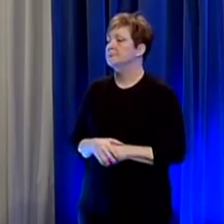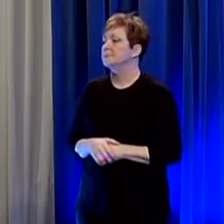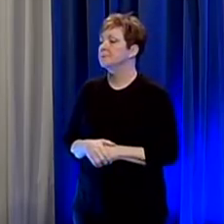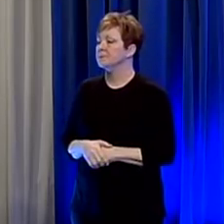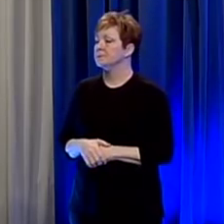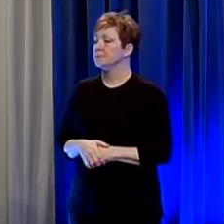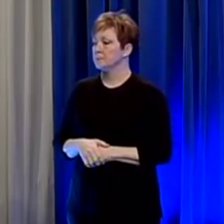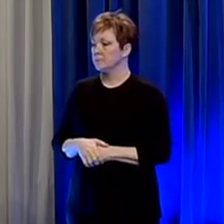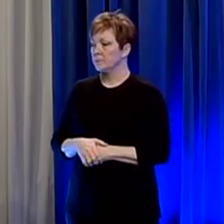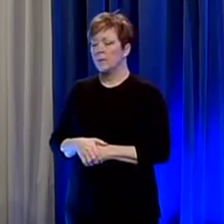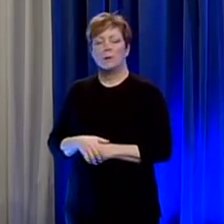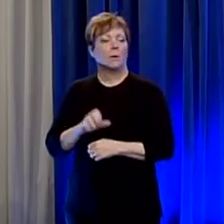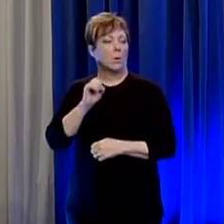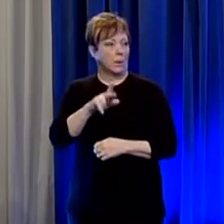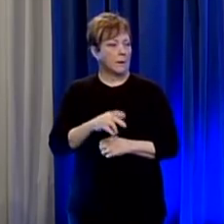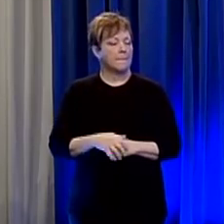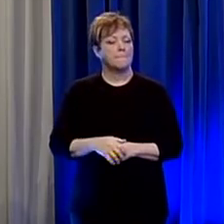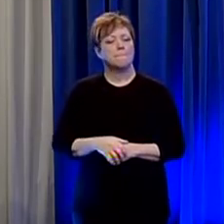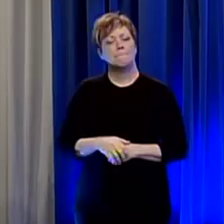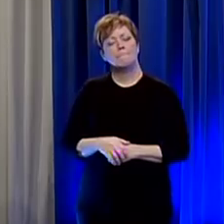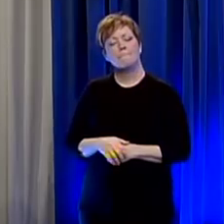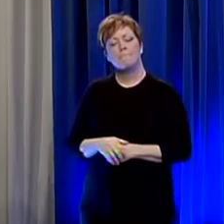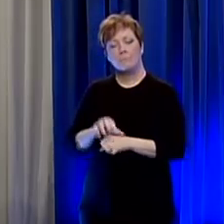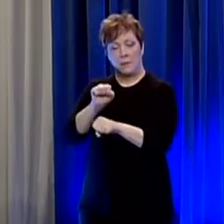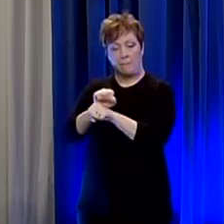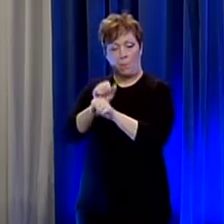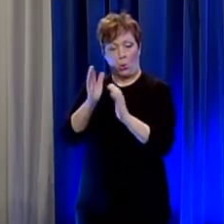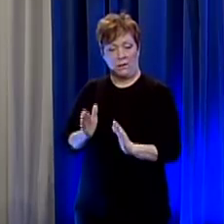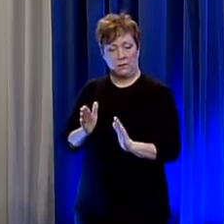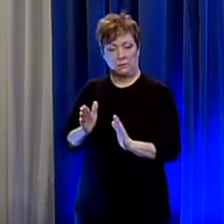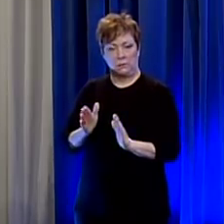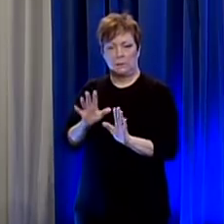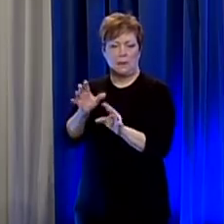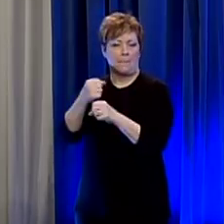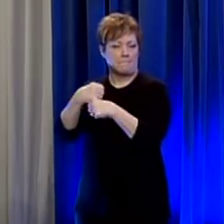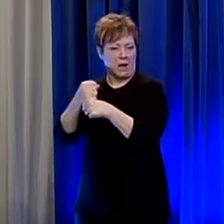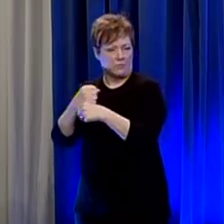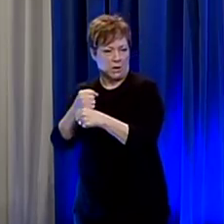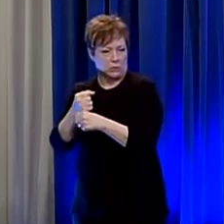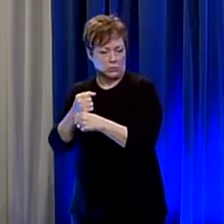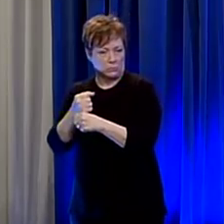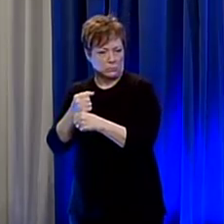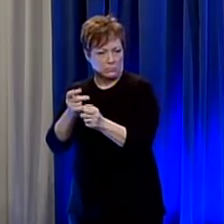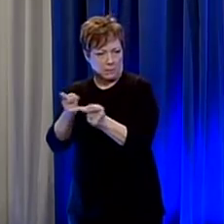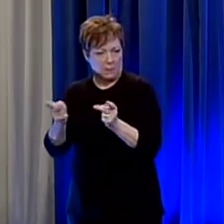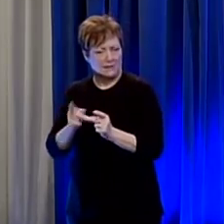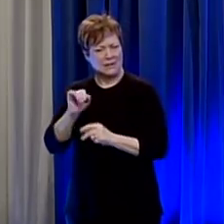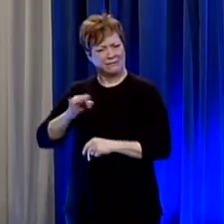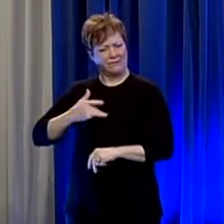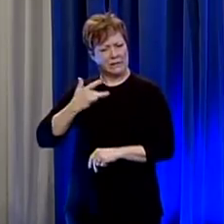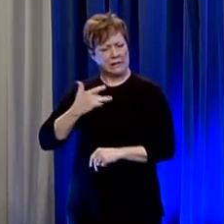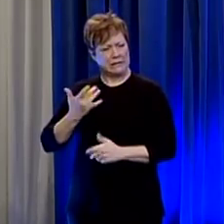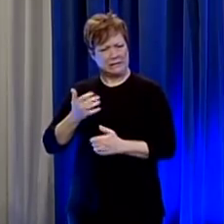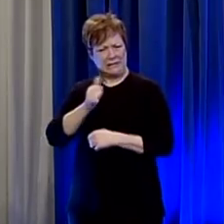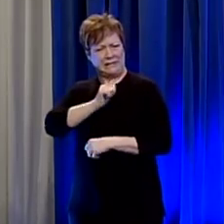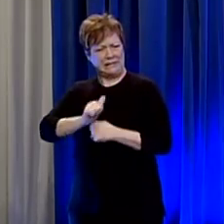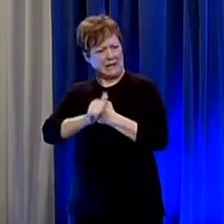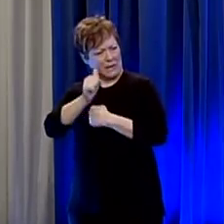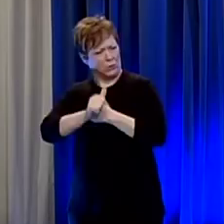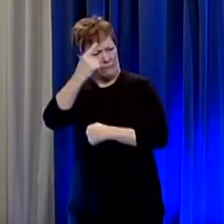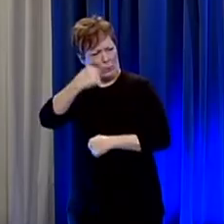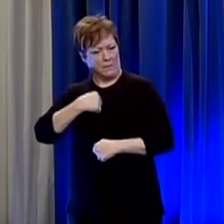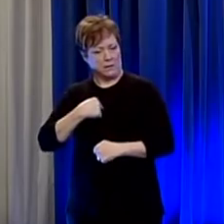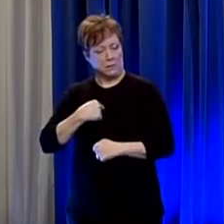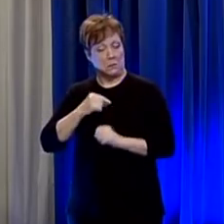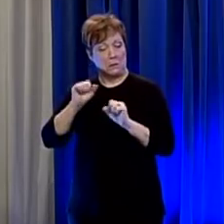employees at those sorts of workplaces if they feel that they're being placed in danger or something is wrong with that is there a way for